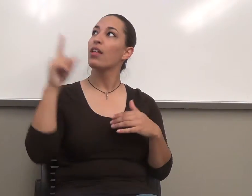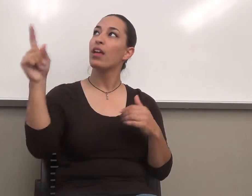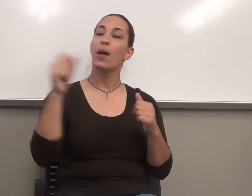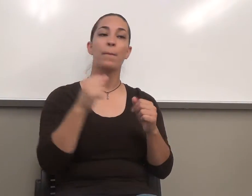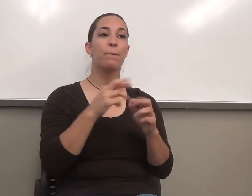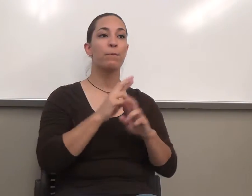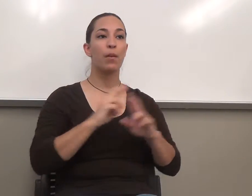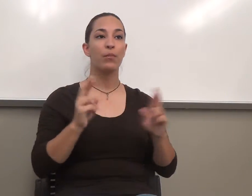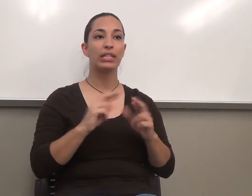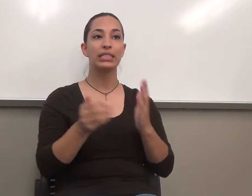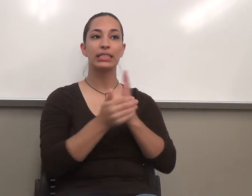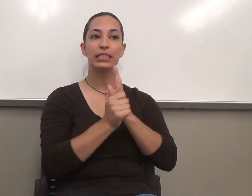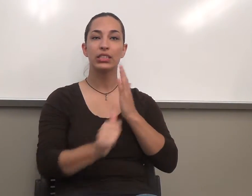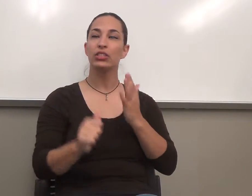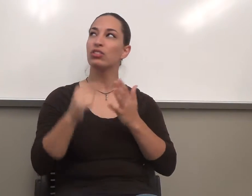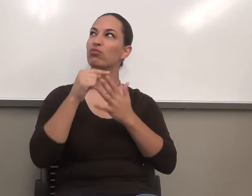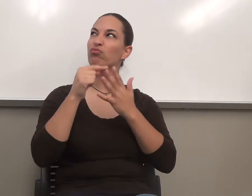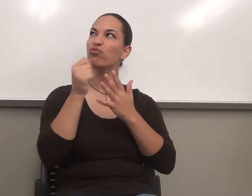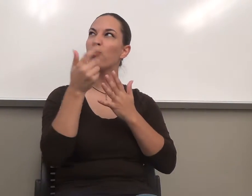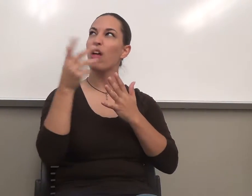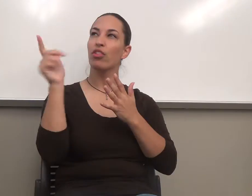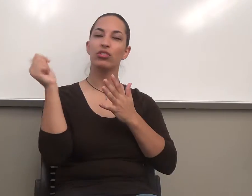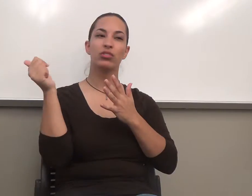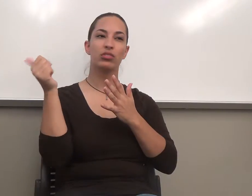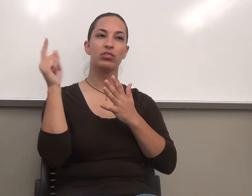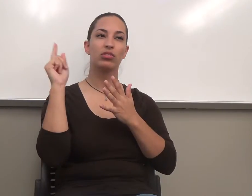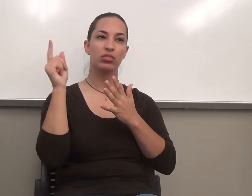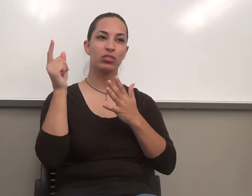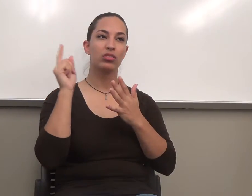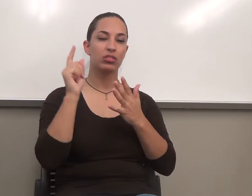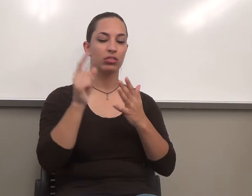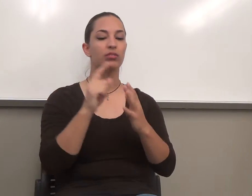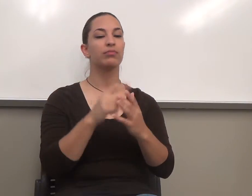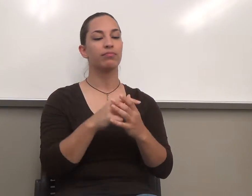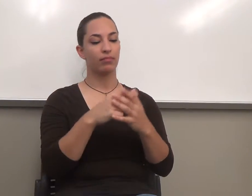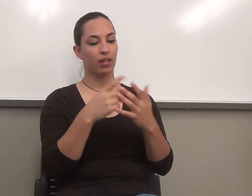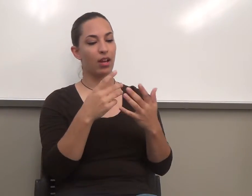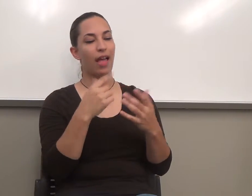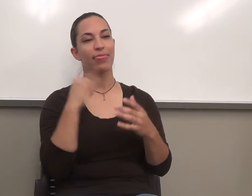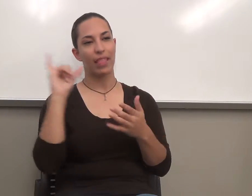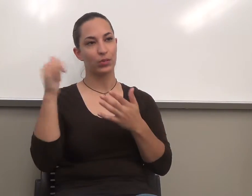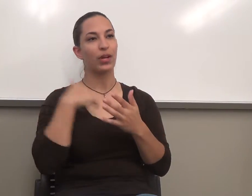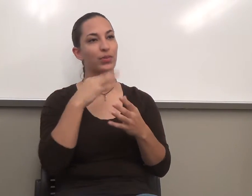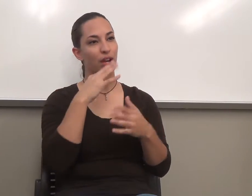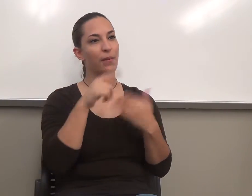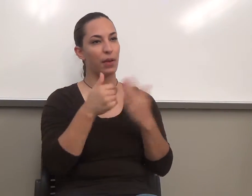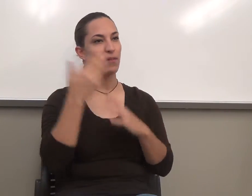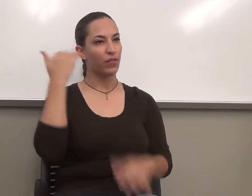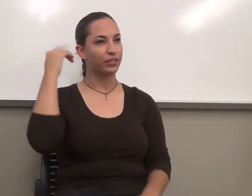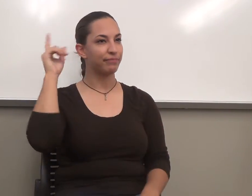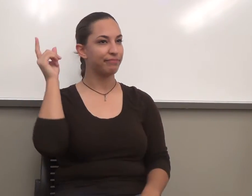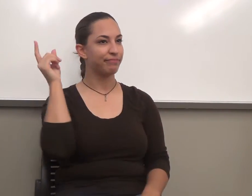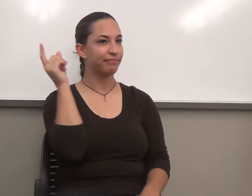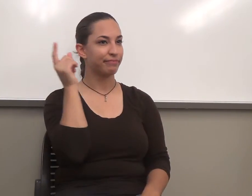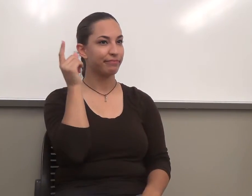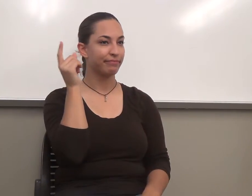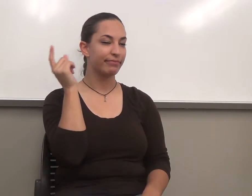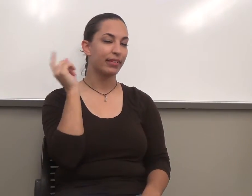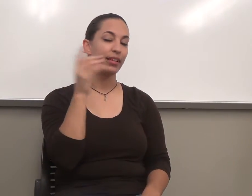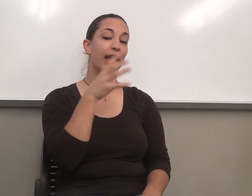reading and writing assignments. Okay? That's what I was talking about before. And write clear